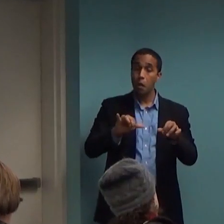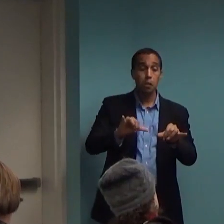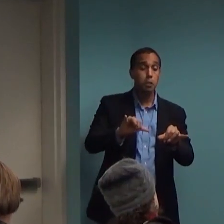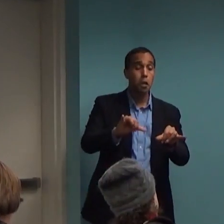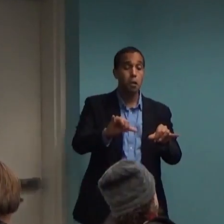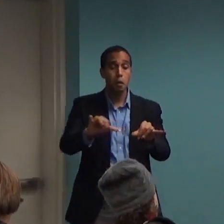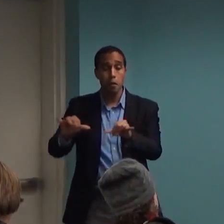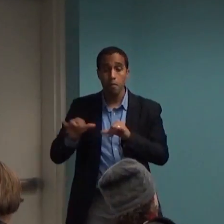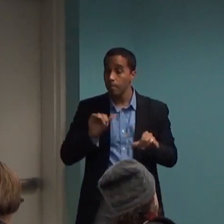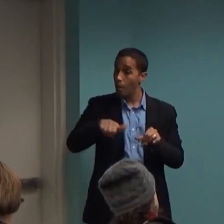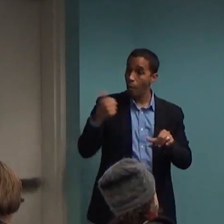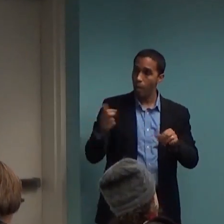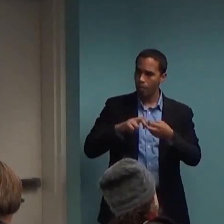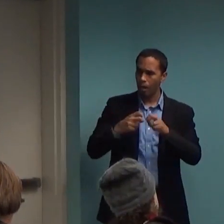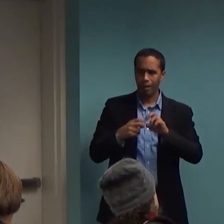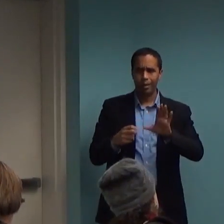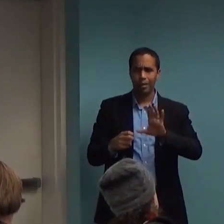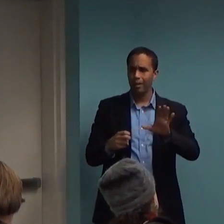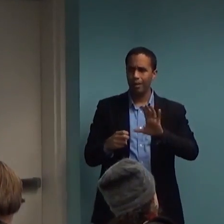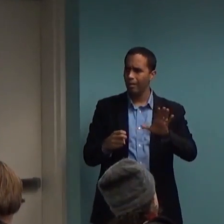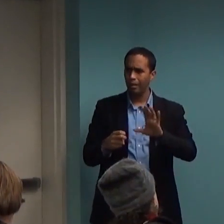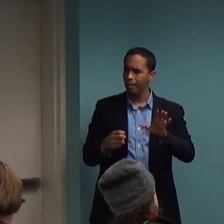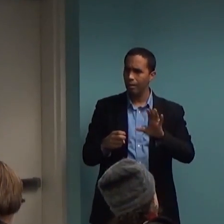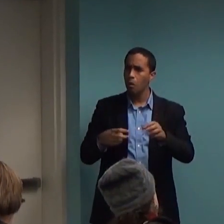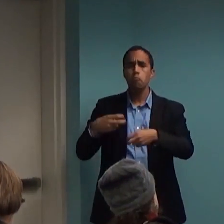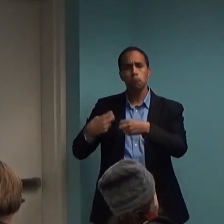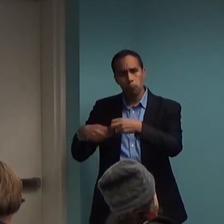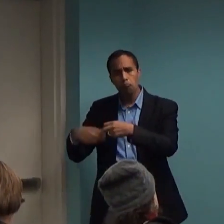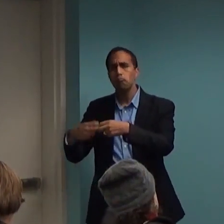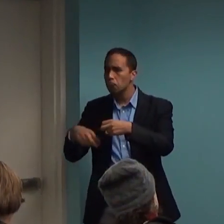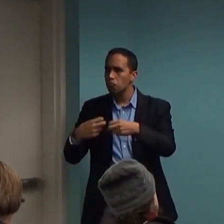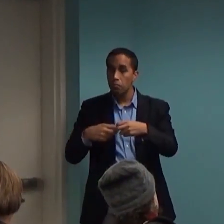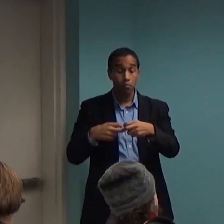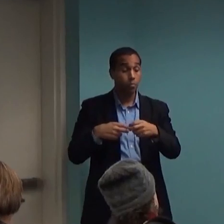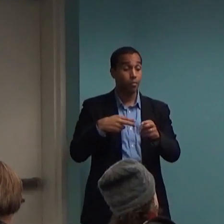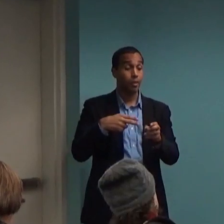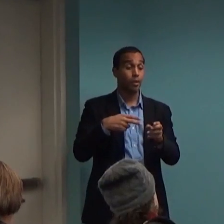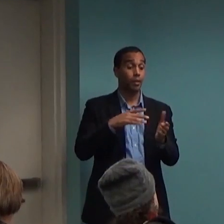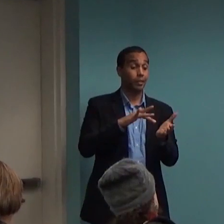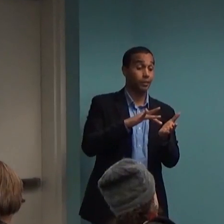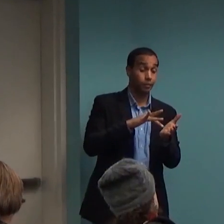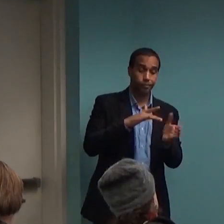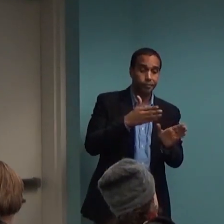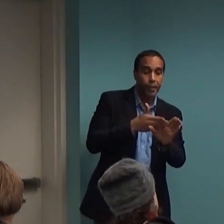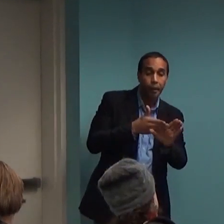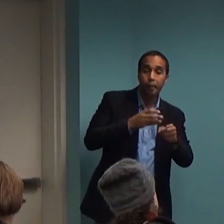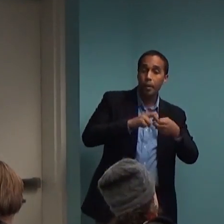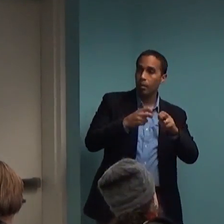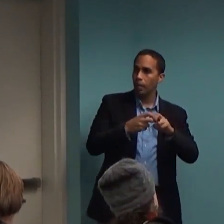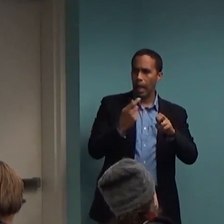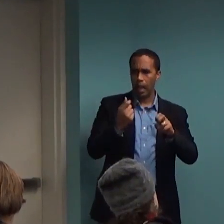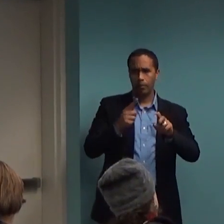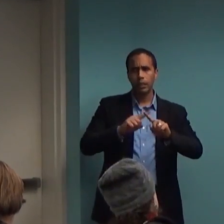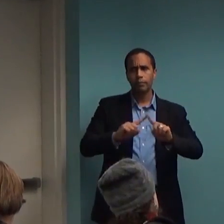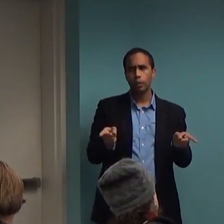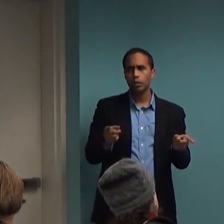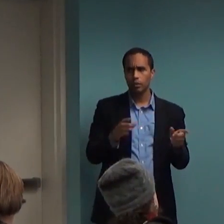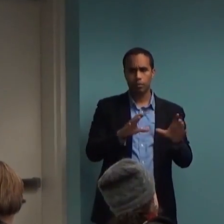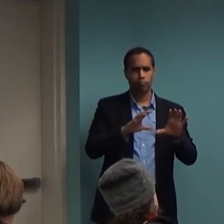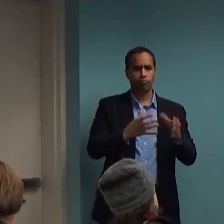category as problems that we associate with being treated by medicine and other domains. For example,